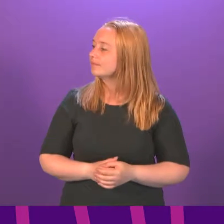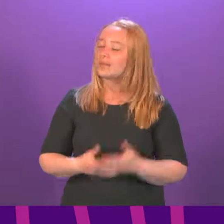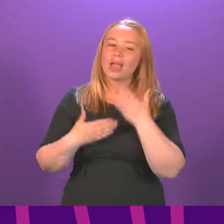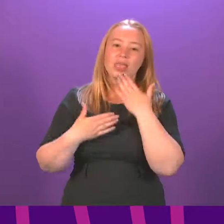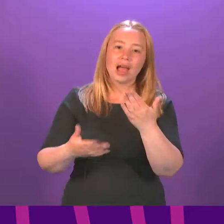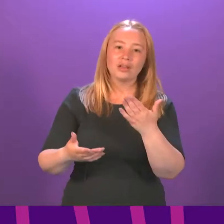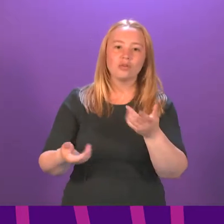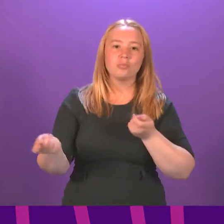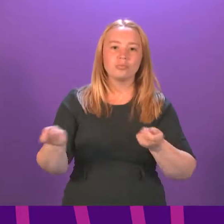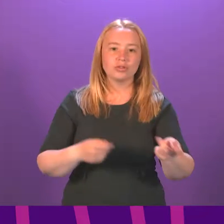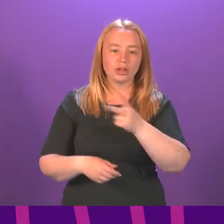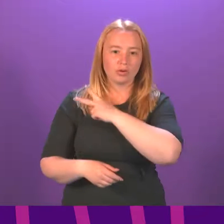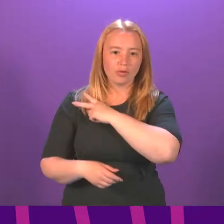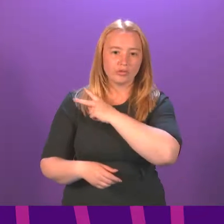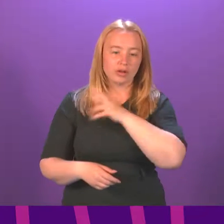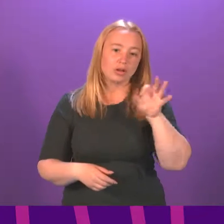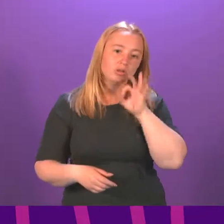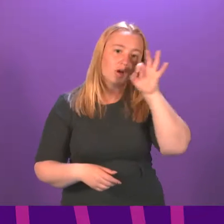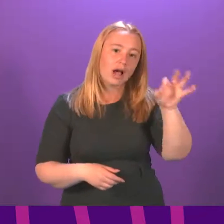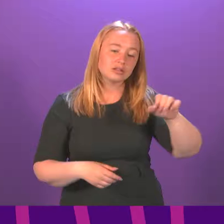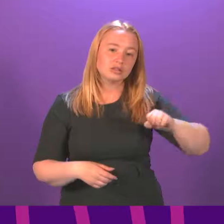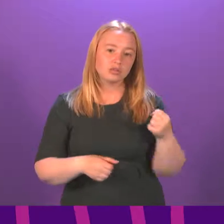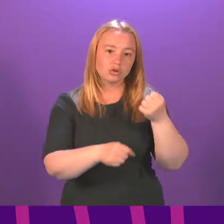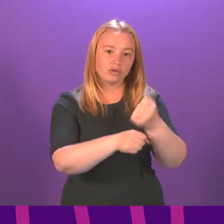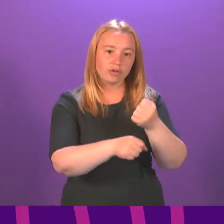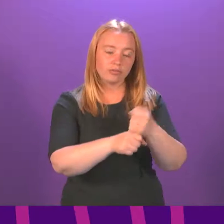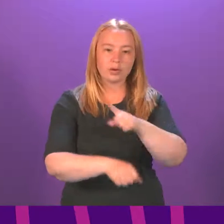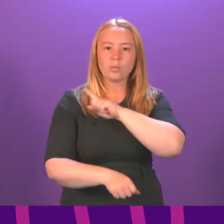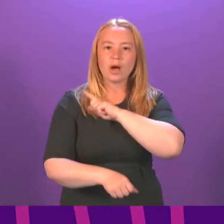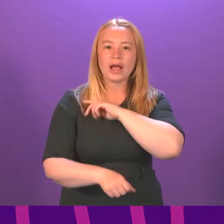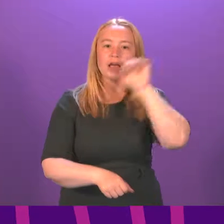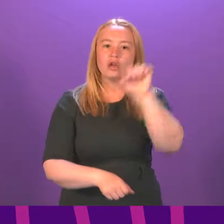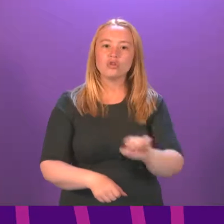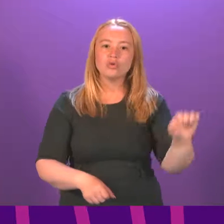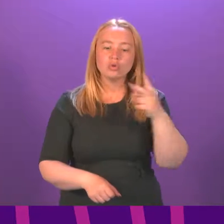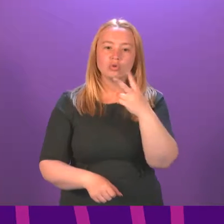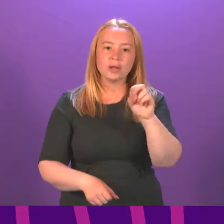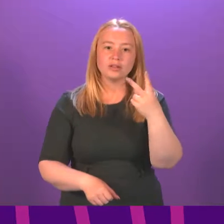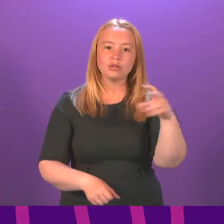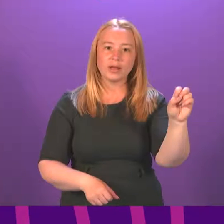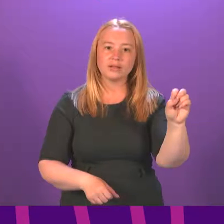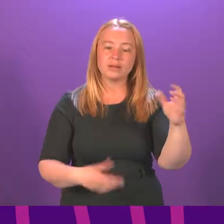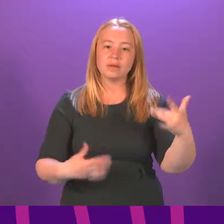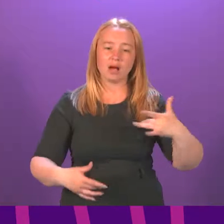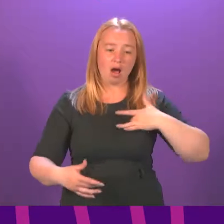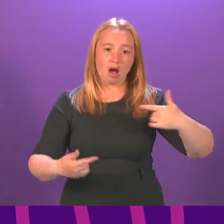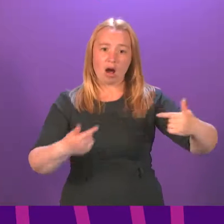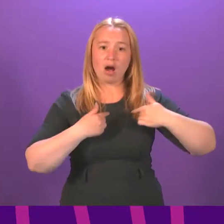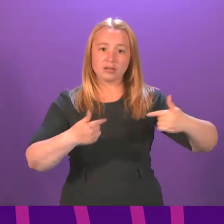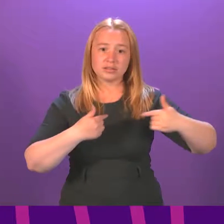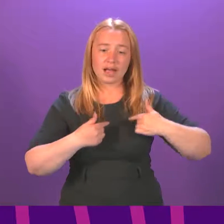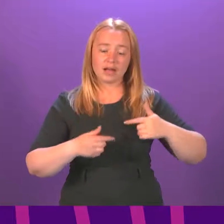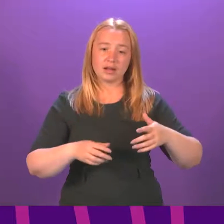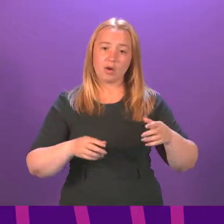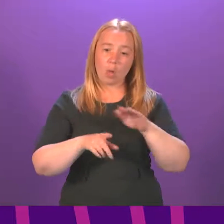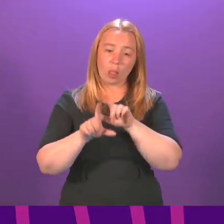presiding officer. To ask the Scottish Government, in light of the disturbing events at Euro 2020, with a player experiencing a cardiac arrest on pitch, whether it